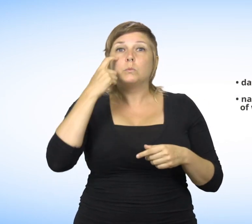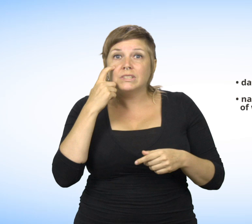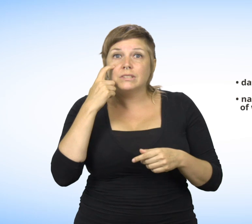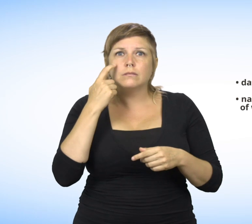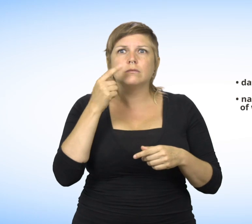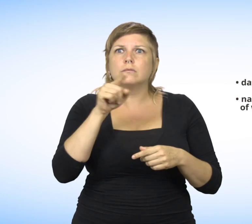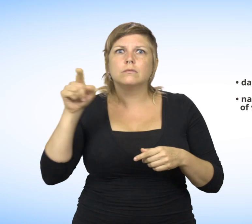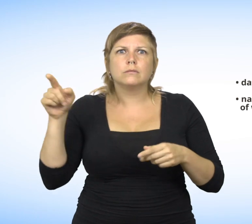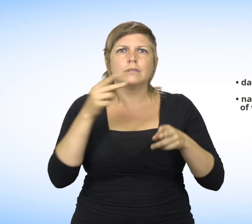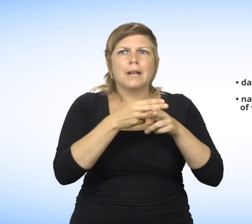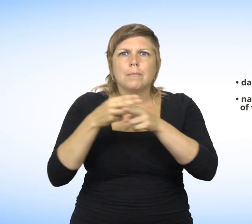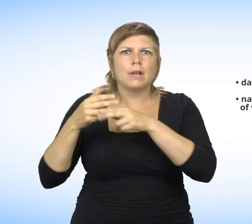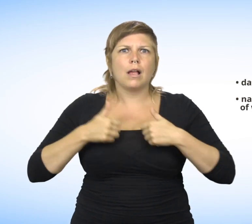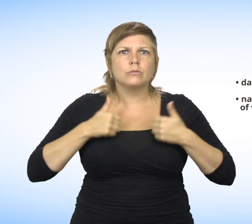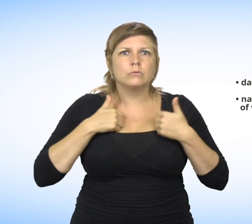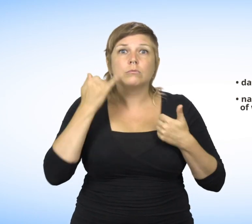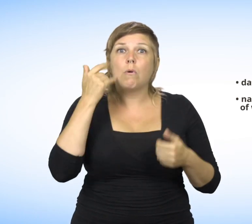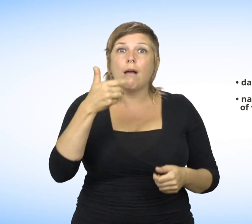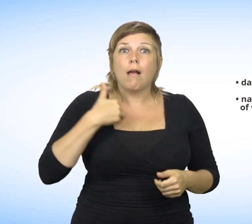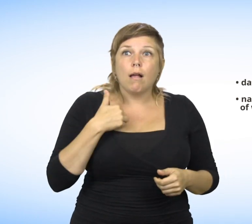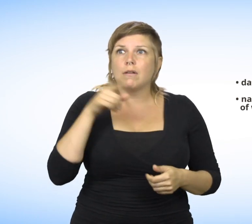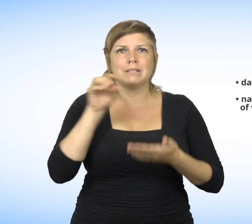names and contact information of witnesses, if any,